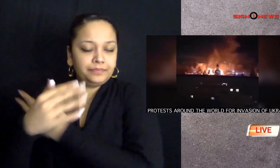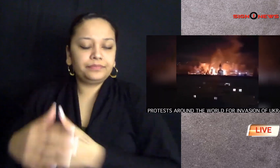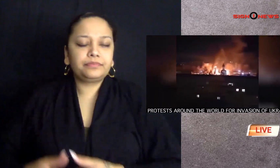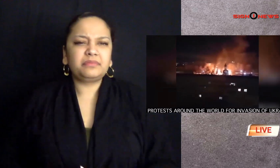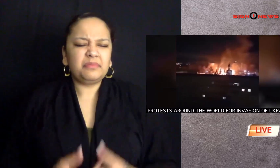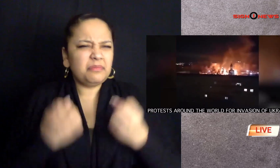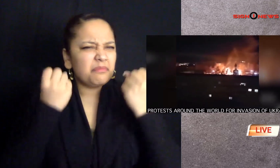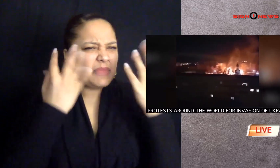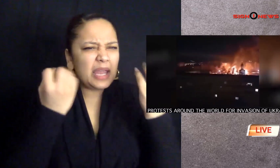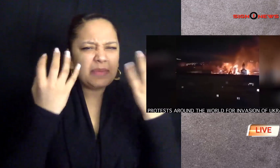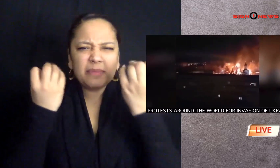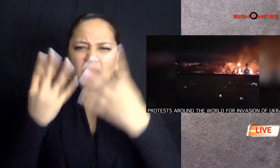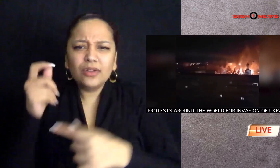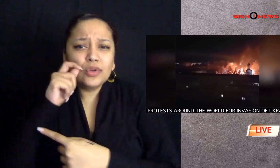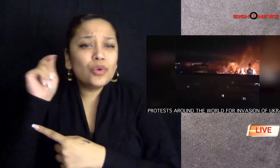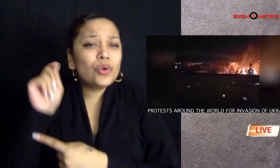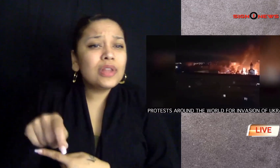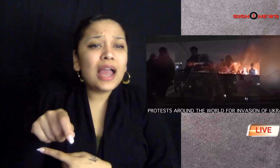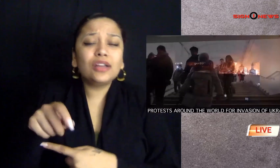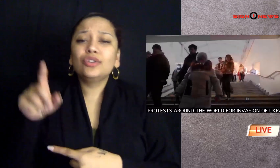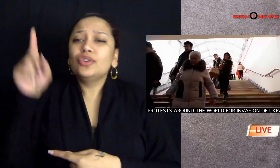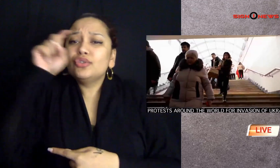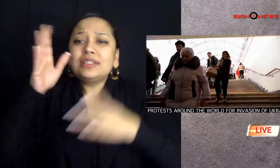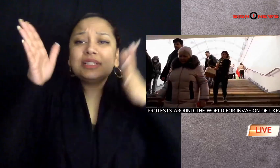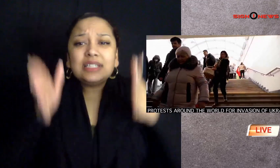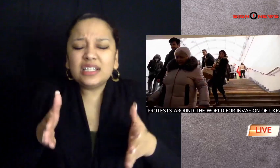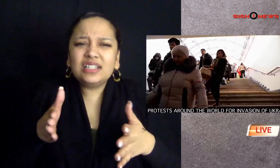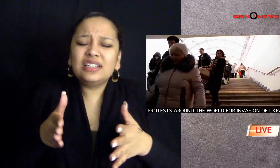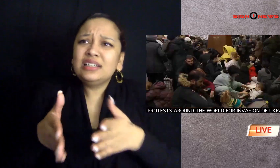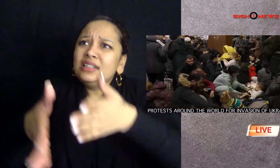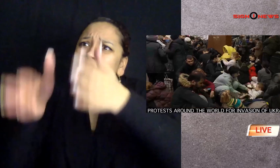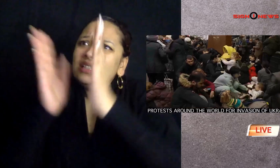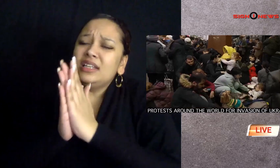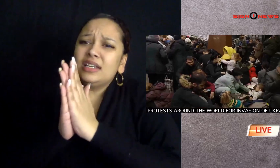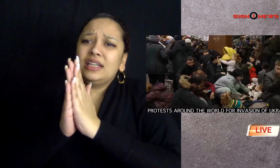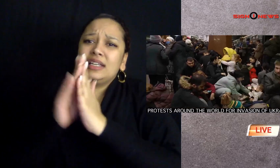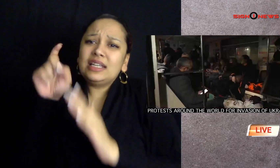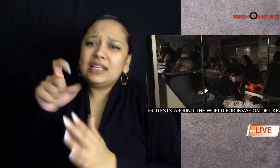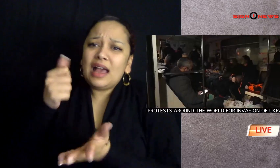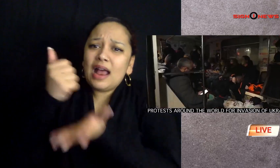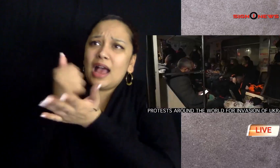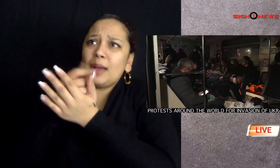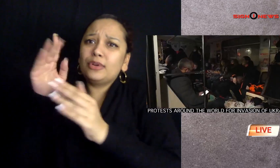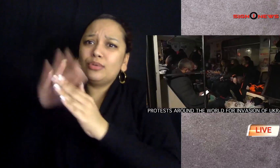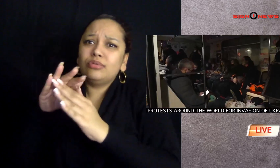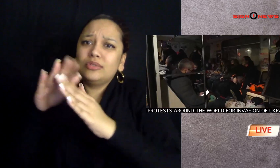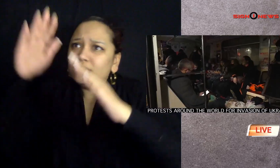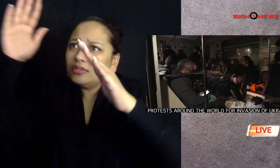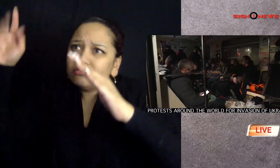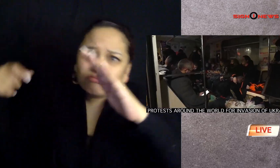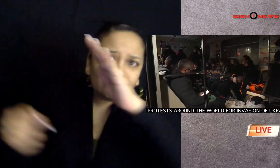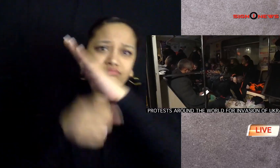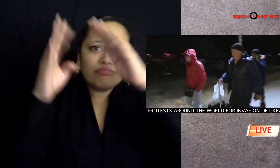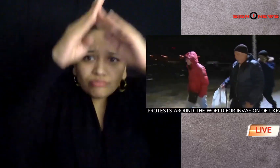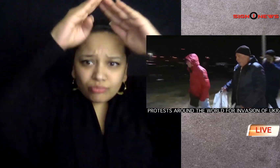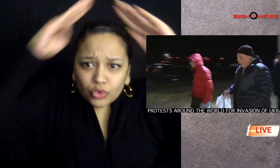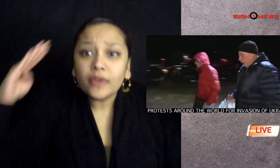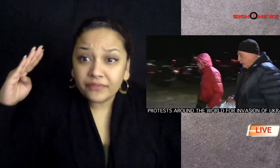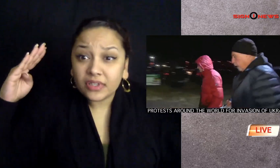many Ukrainian residents are seeking